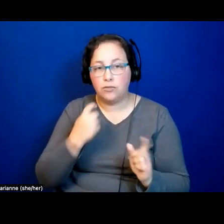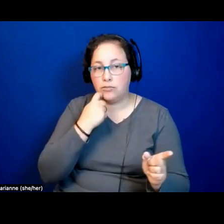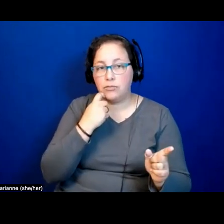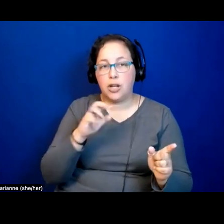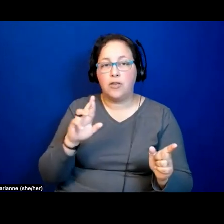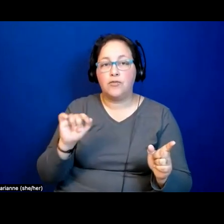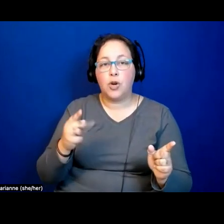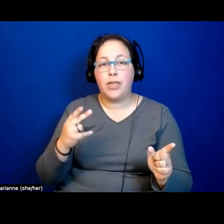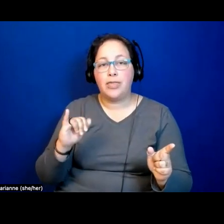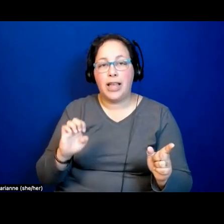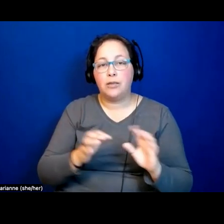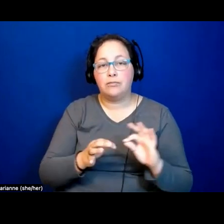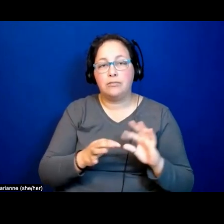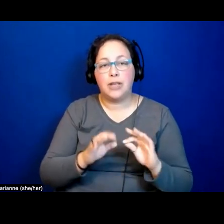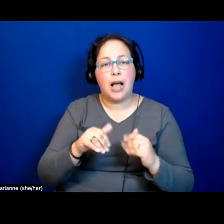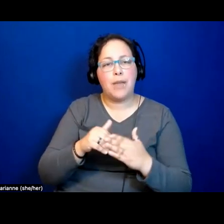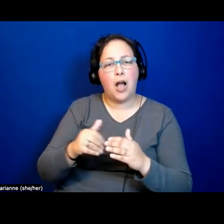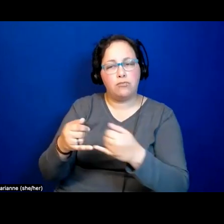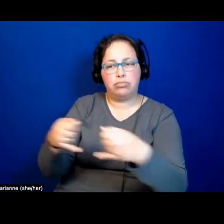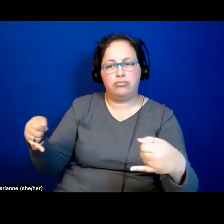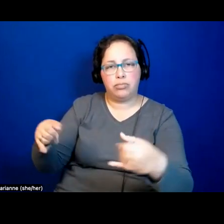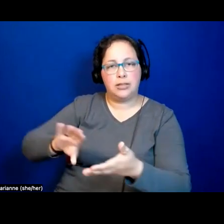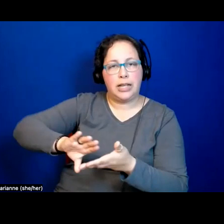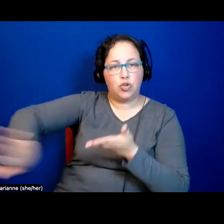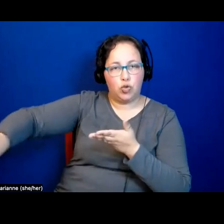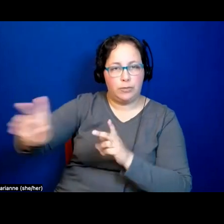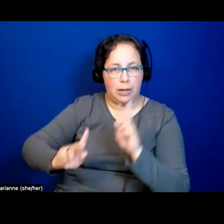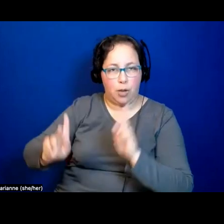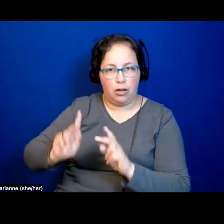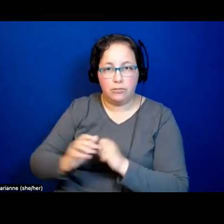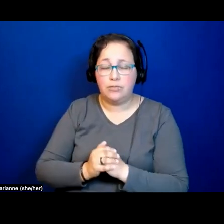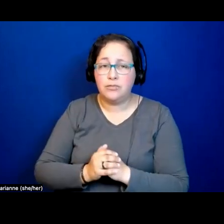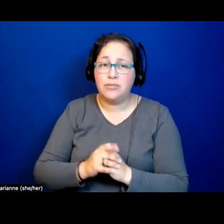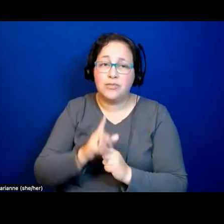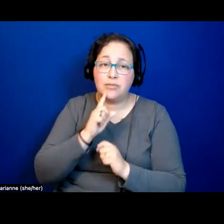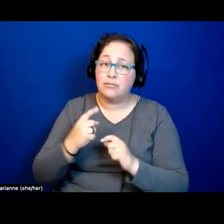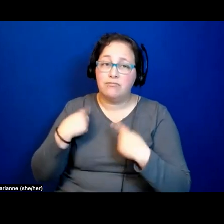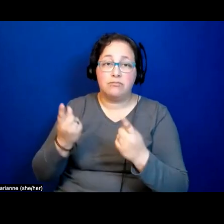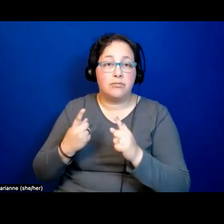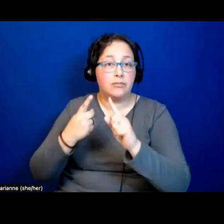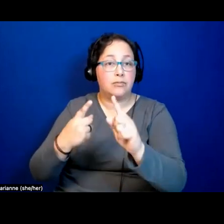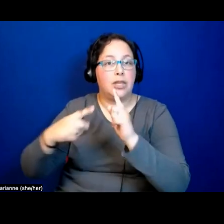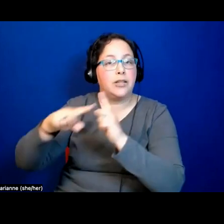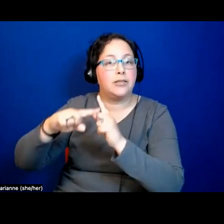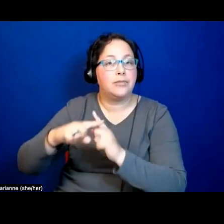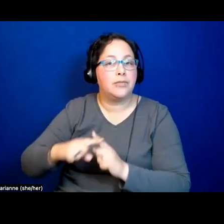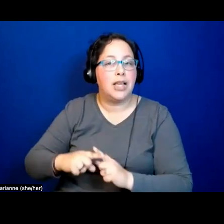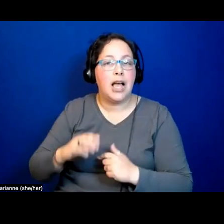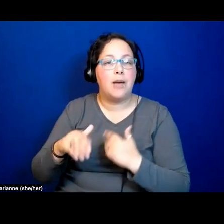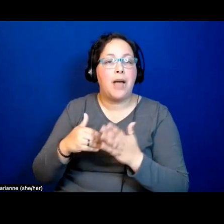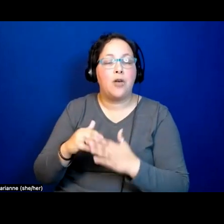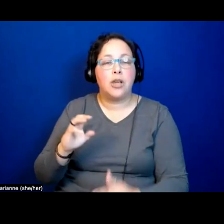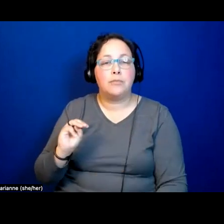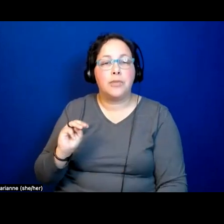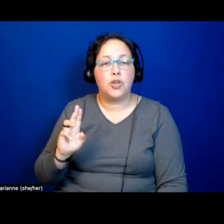exclusion and borders. But there's been a great deal of optimism about the role of municipalities in contesting